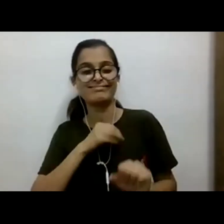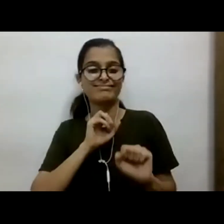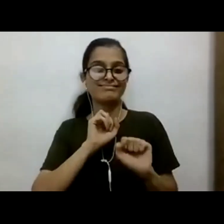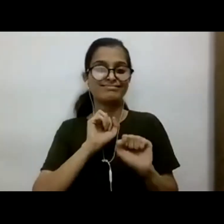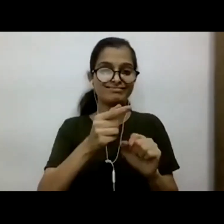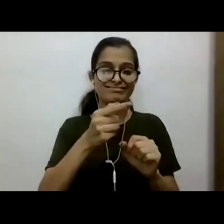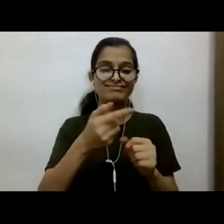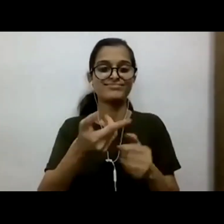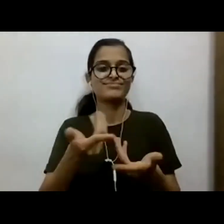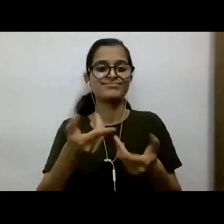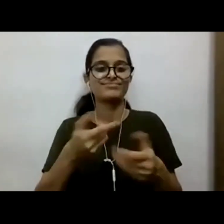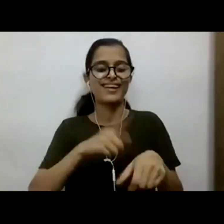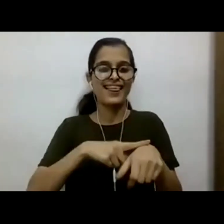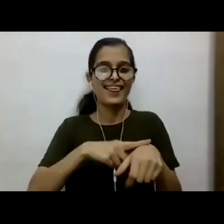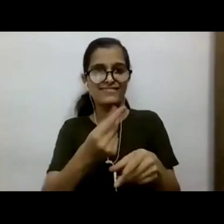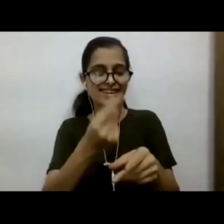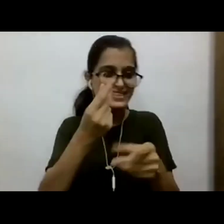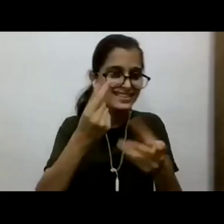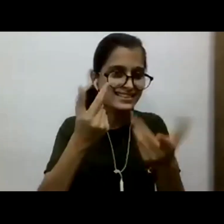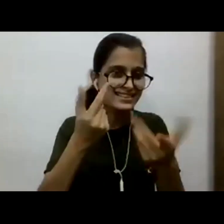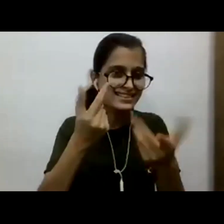time-keeping regime.